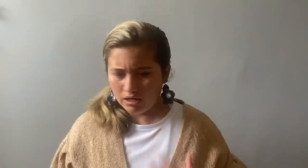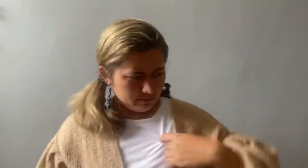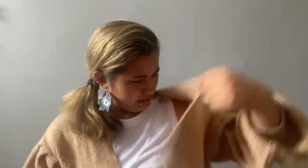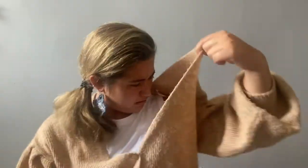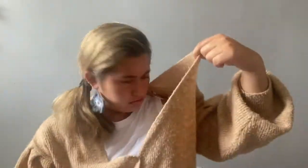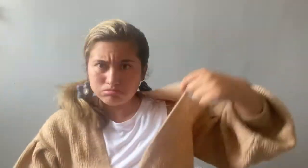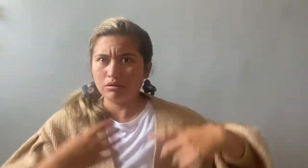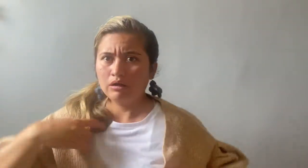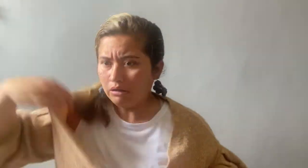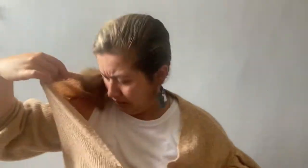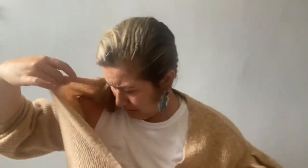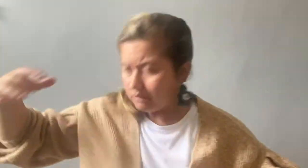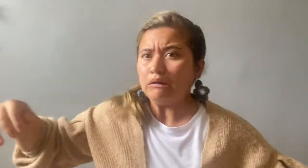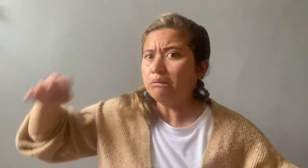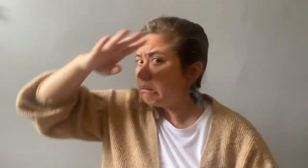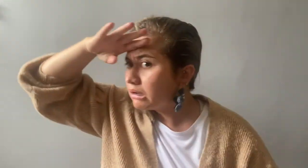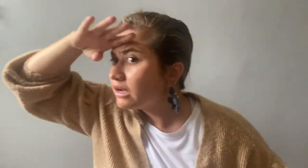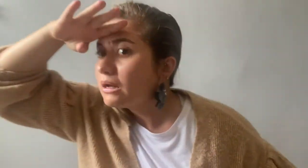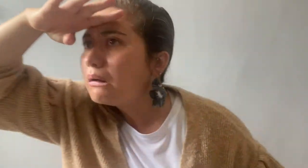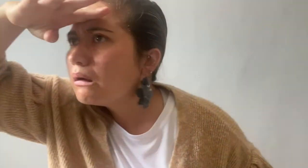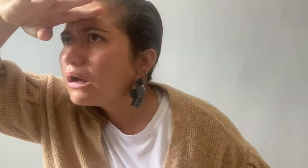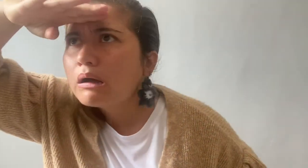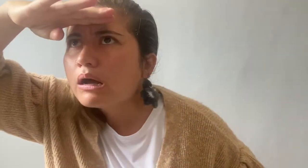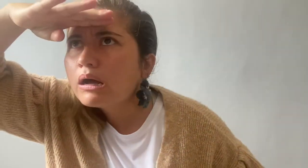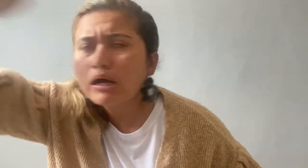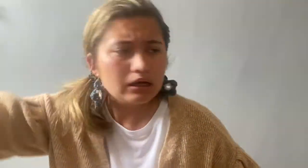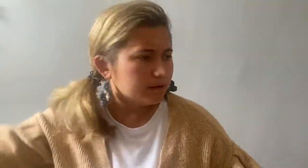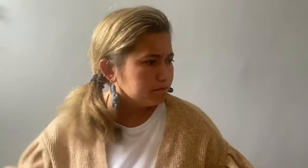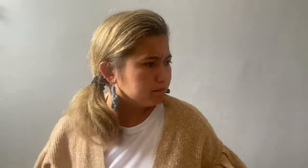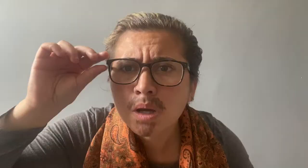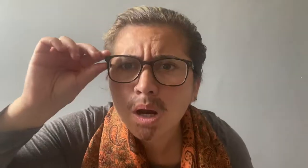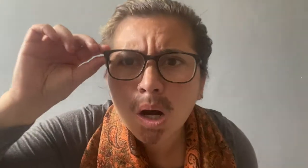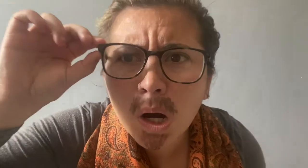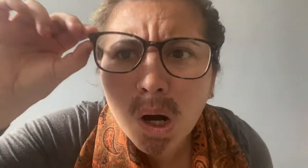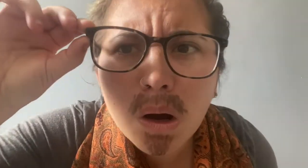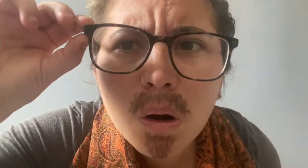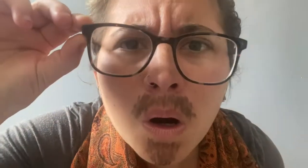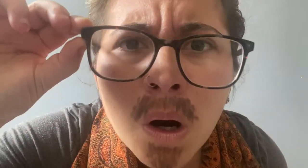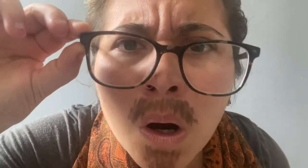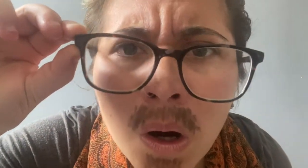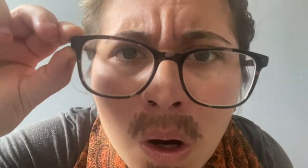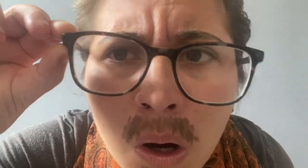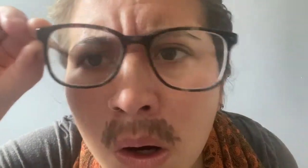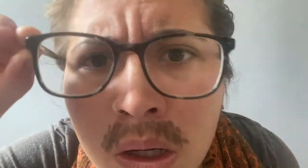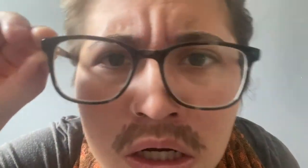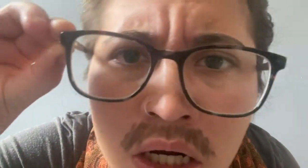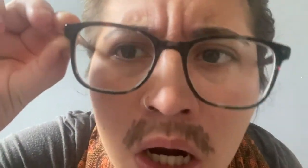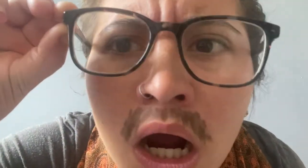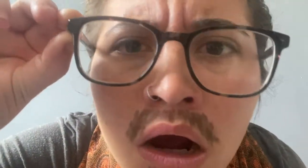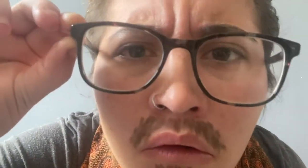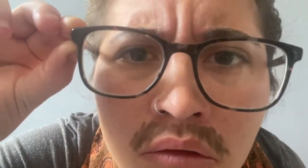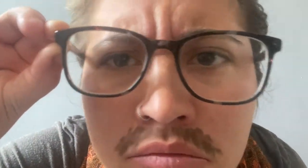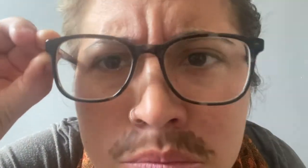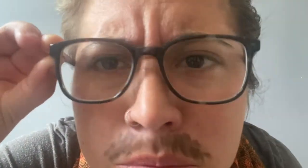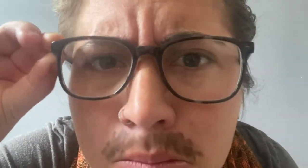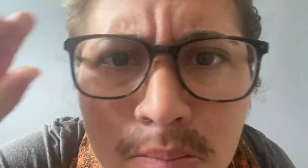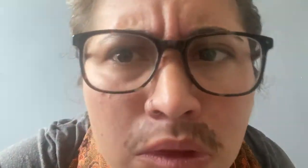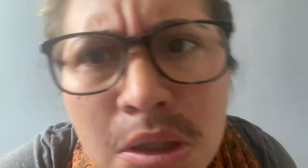look for the pizza under the table, around the space, in the audience. But they can't find it anywhere.